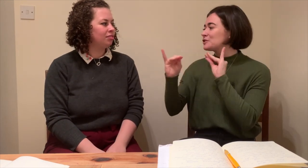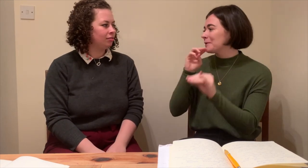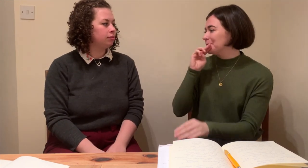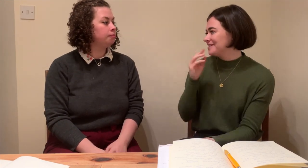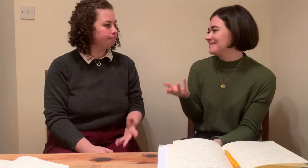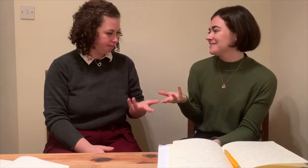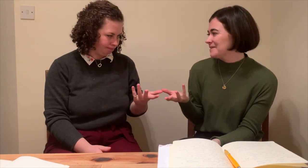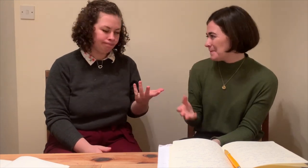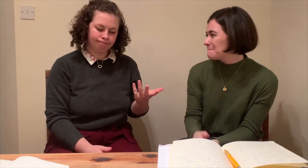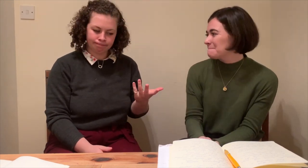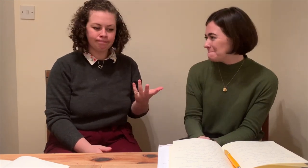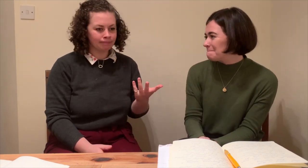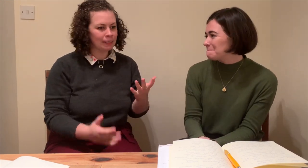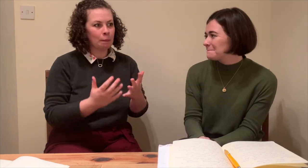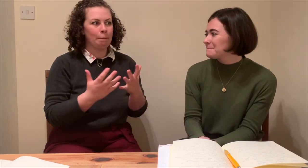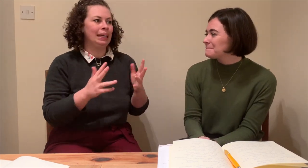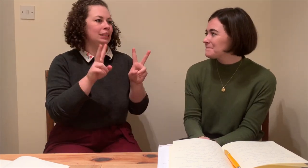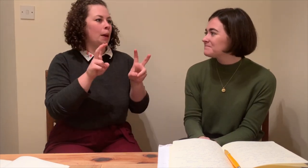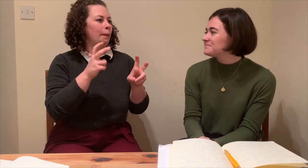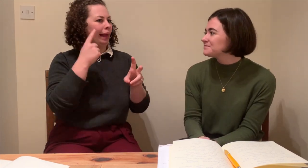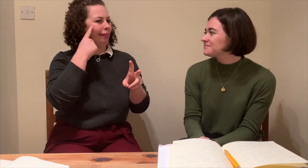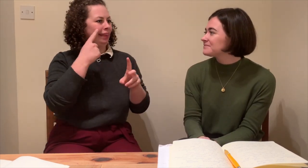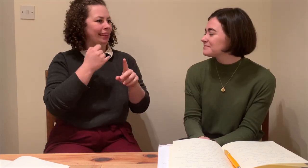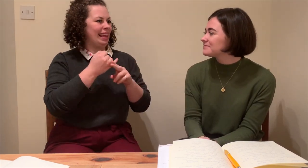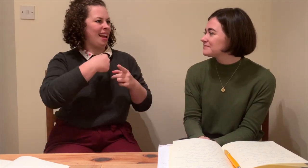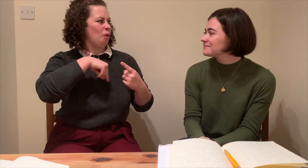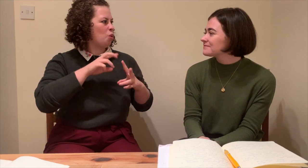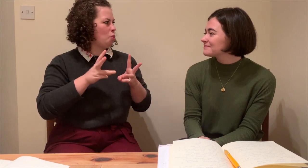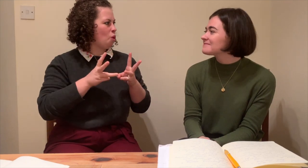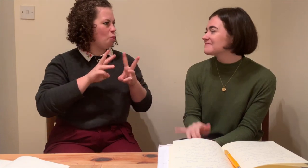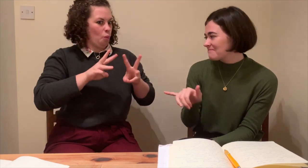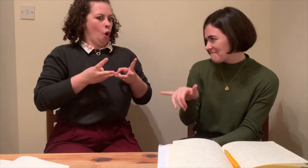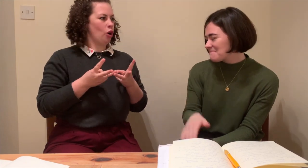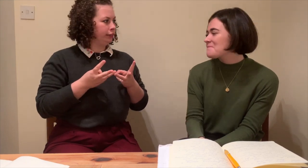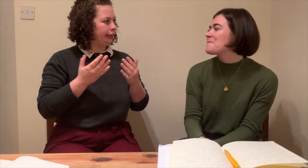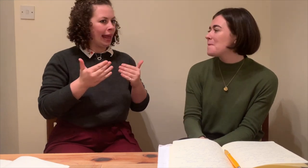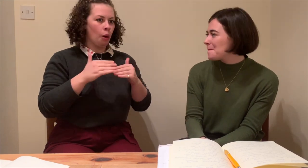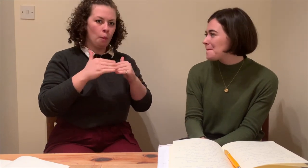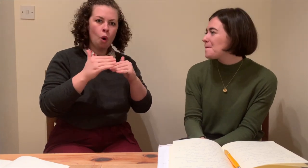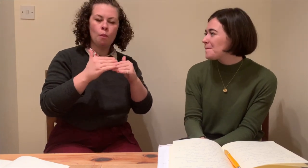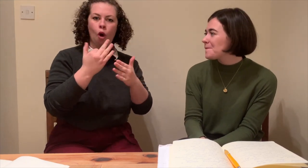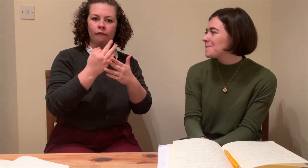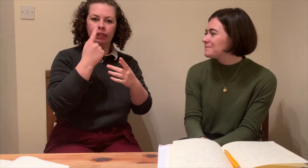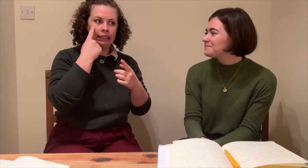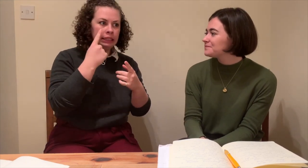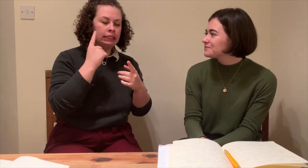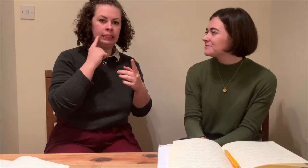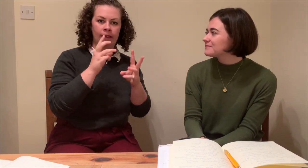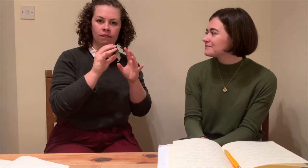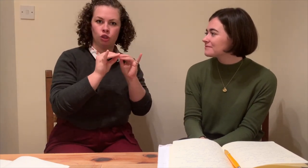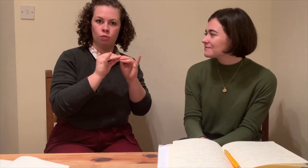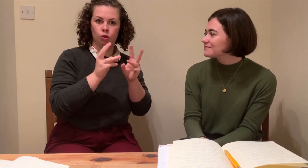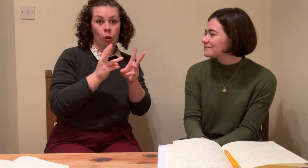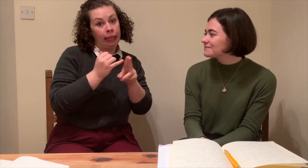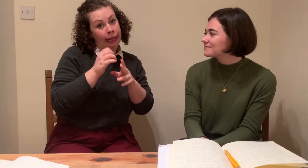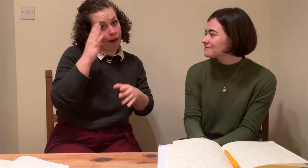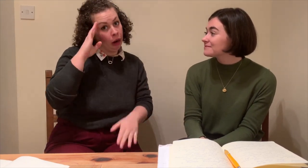is joining us on The Lean to talk about what she thinks deaf interpreting is. She's also deaf herself, so that adds an interesting